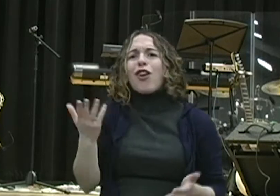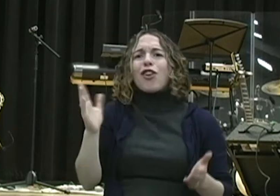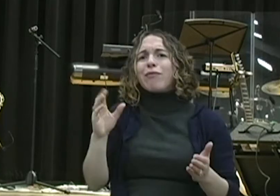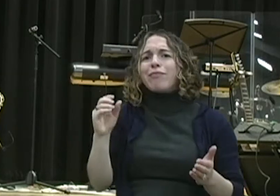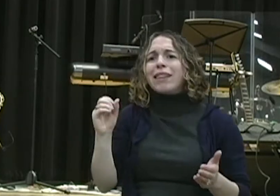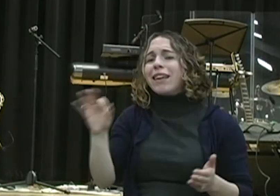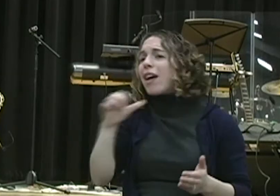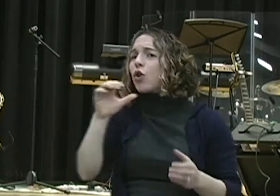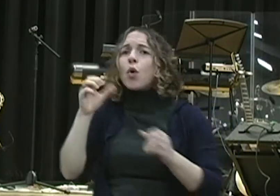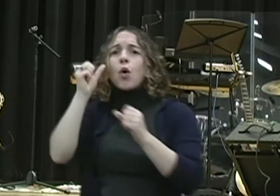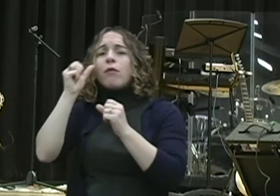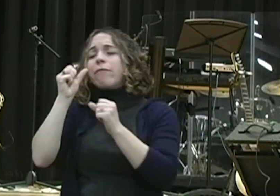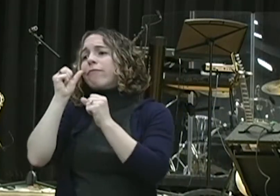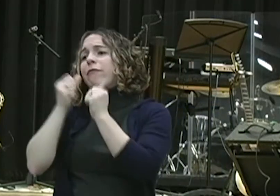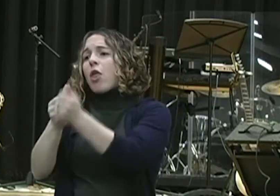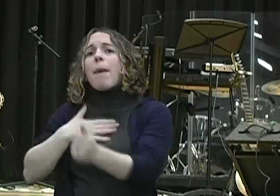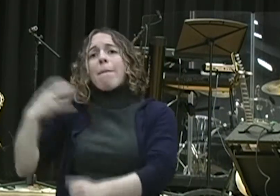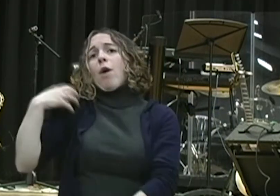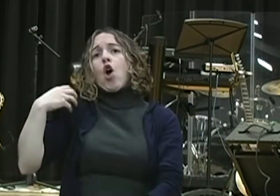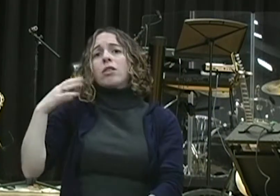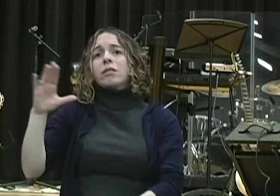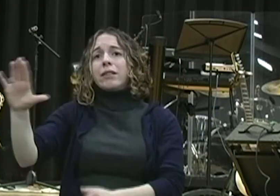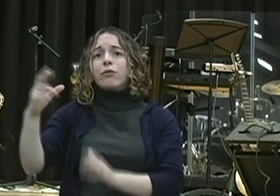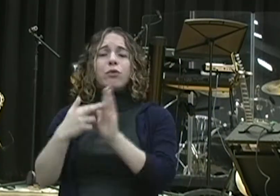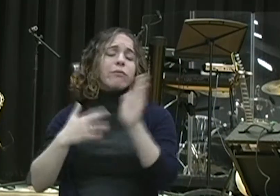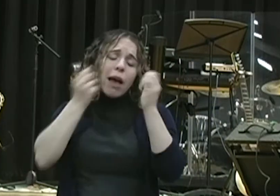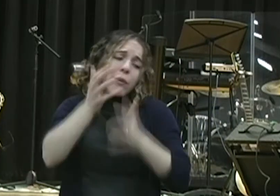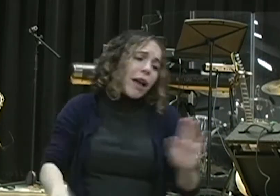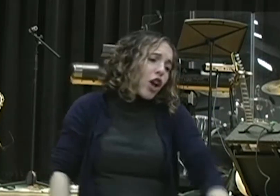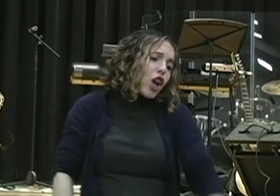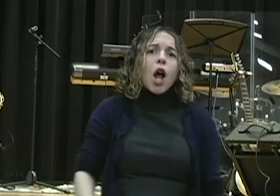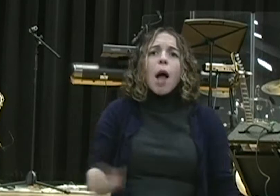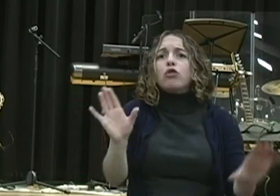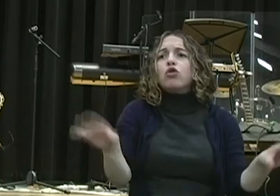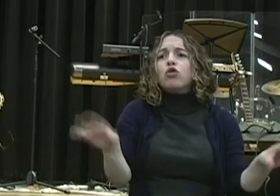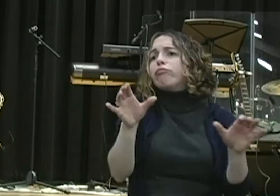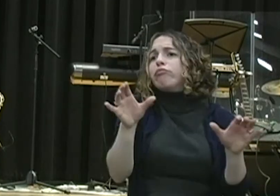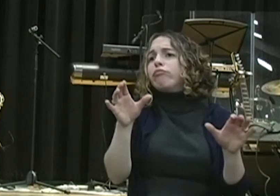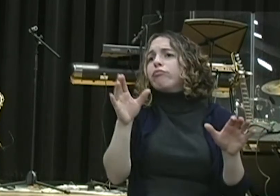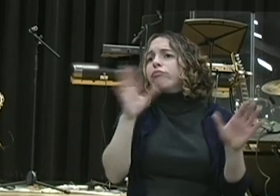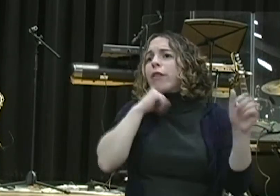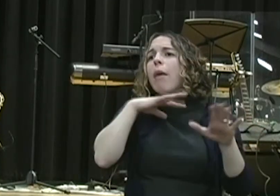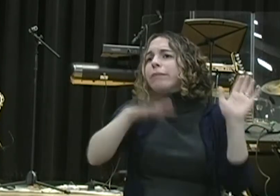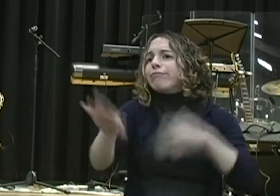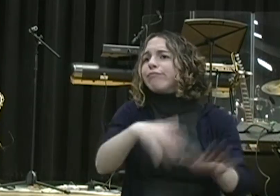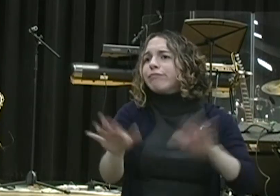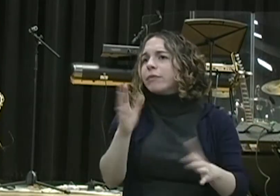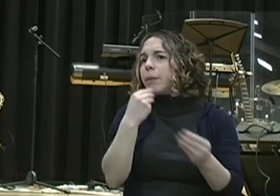prayer will make you better at it. How many people can testify that prayer has helped them in every area of their lives? And the fourth